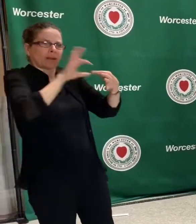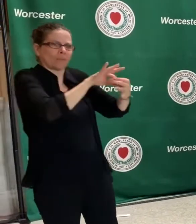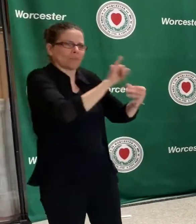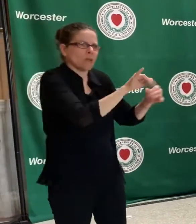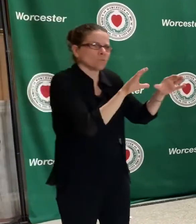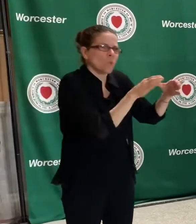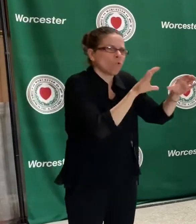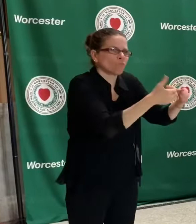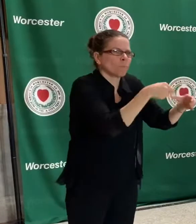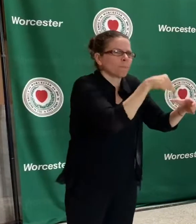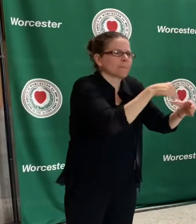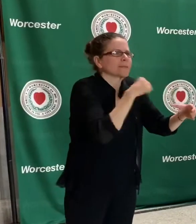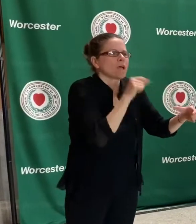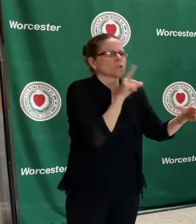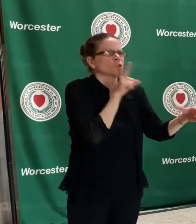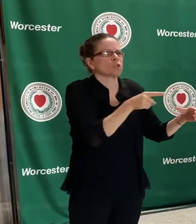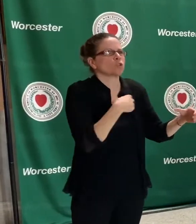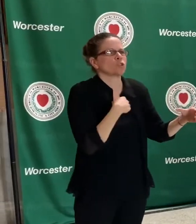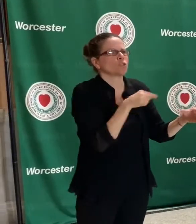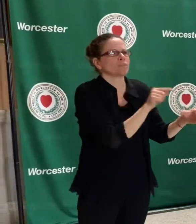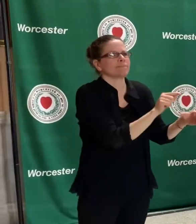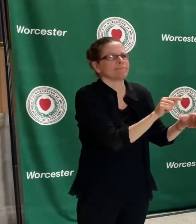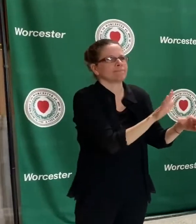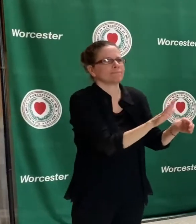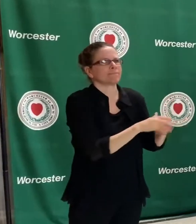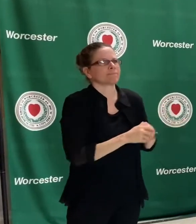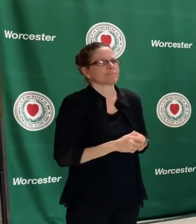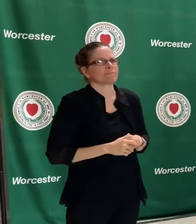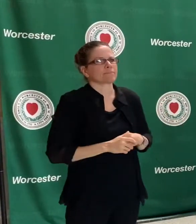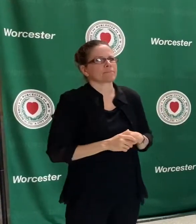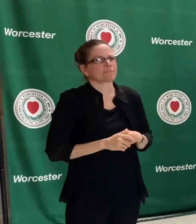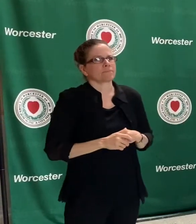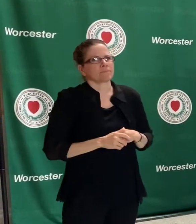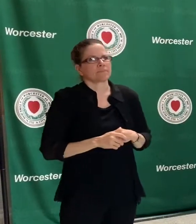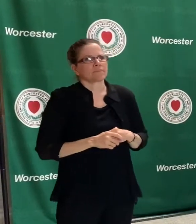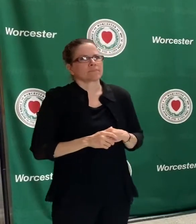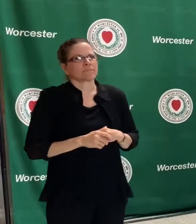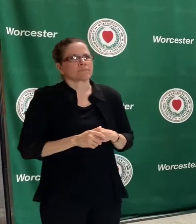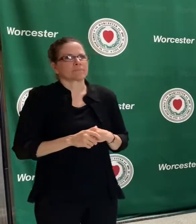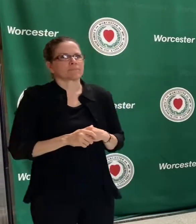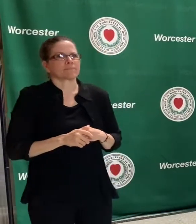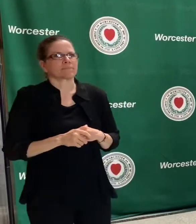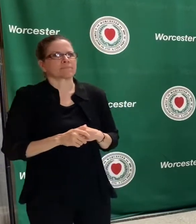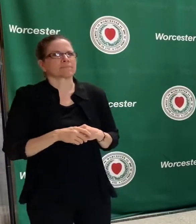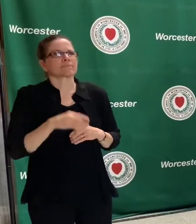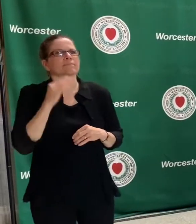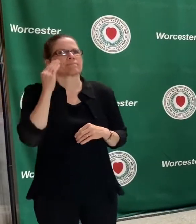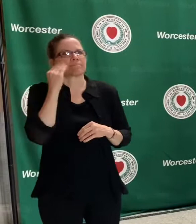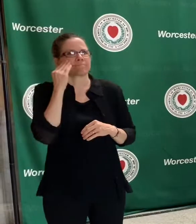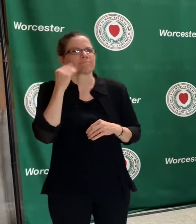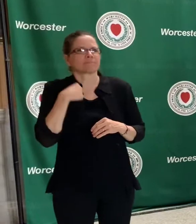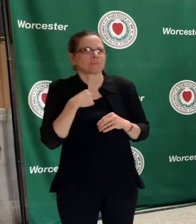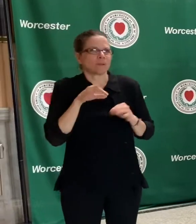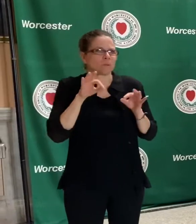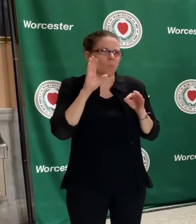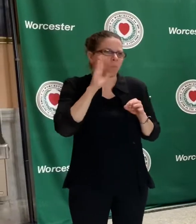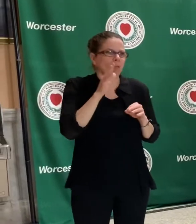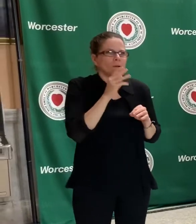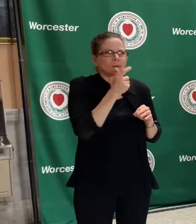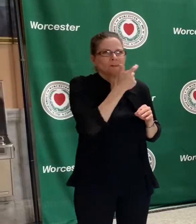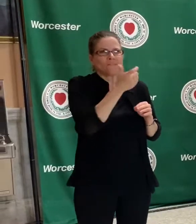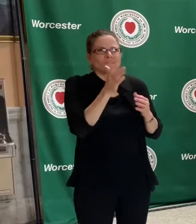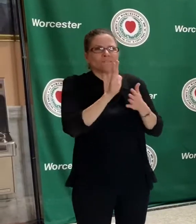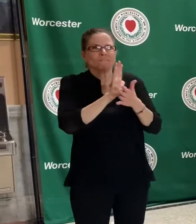But certainly, and I expect that the footage will be shared, and I know Matt's live was streaming live